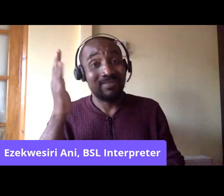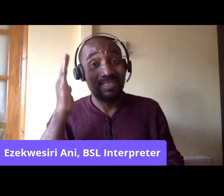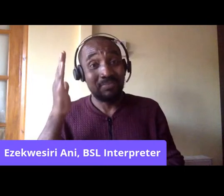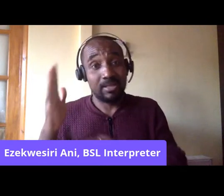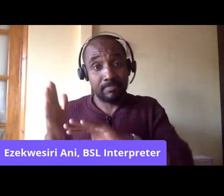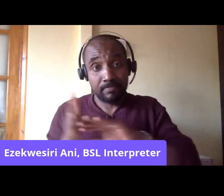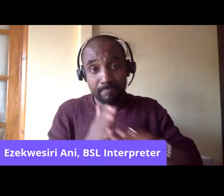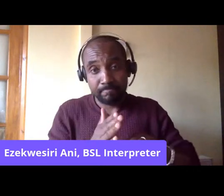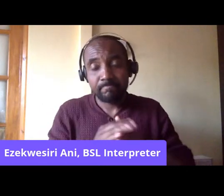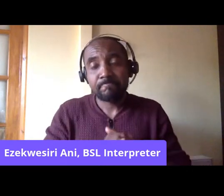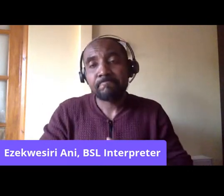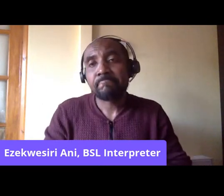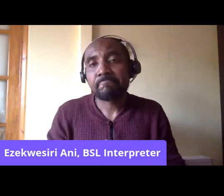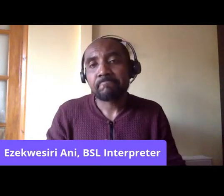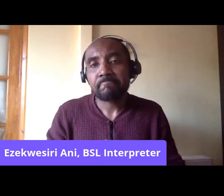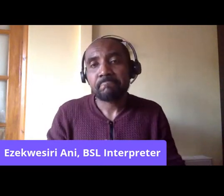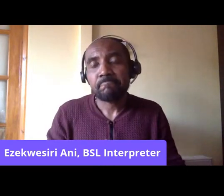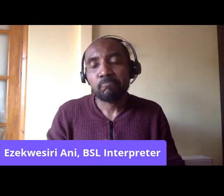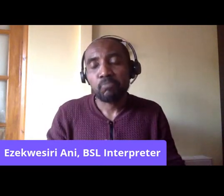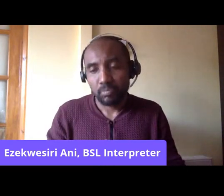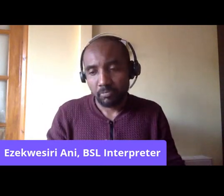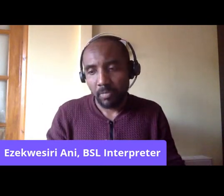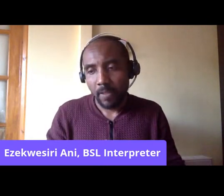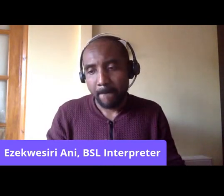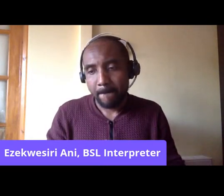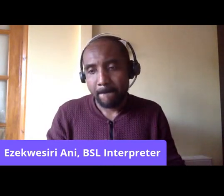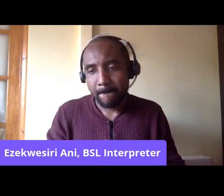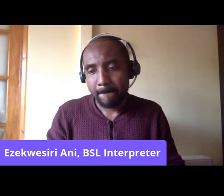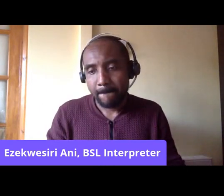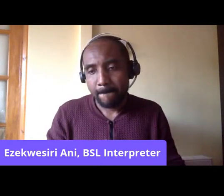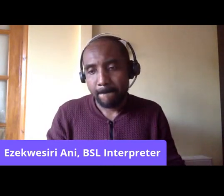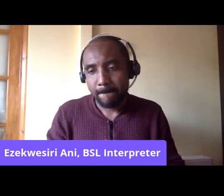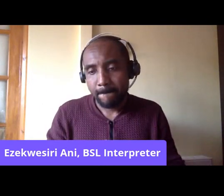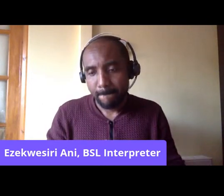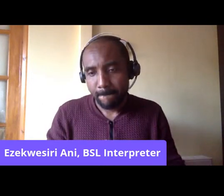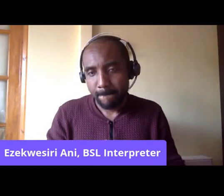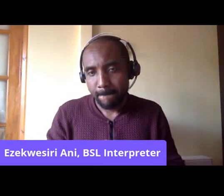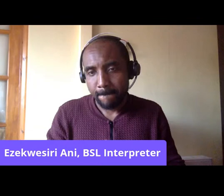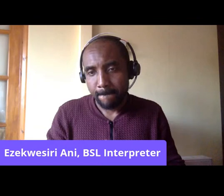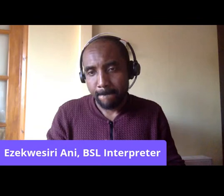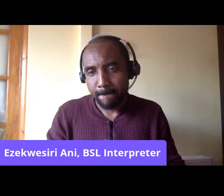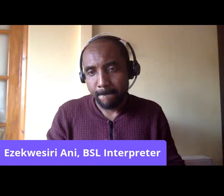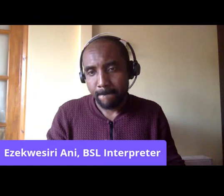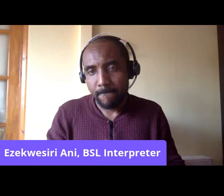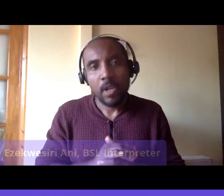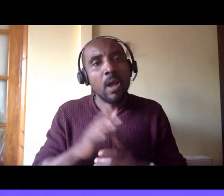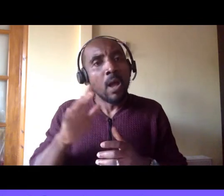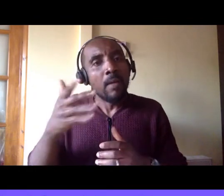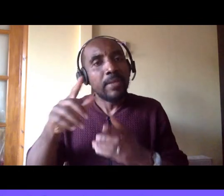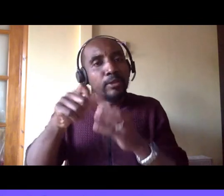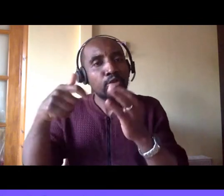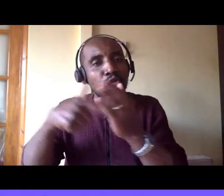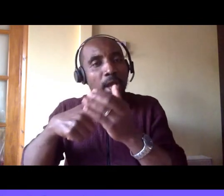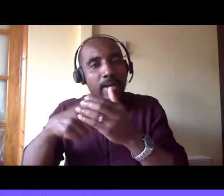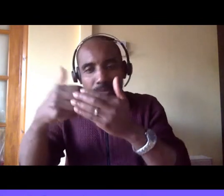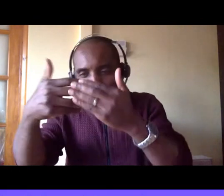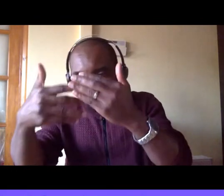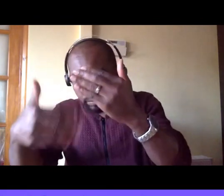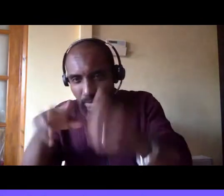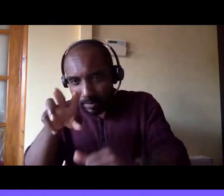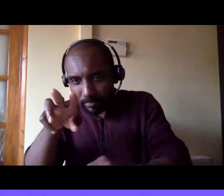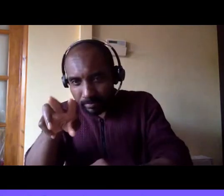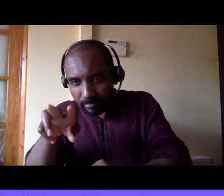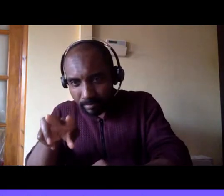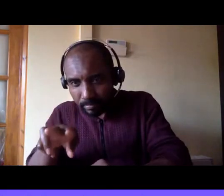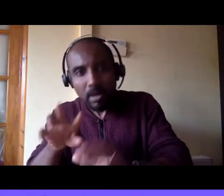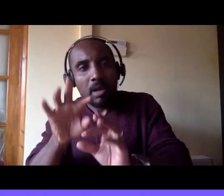our panel speakers are concerned. I have been picking up a range of different sort of